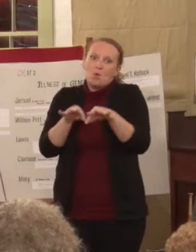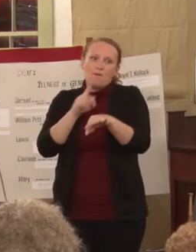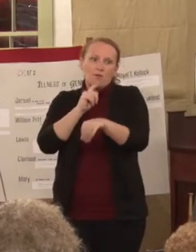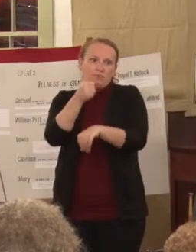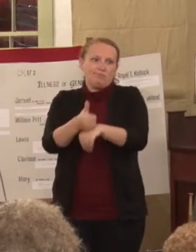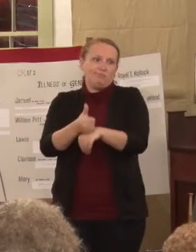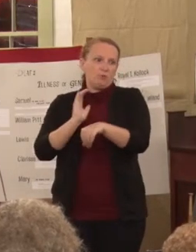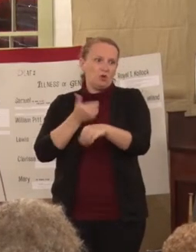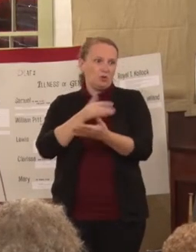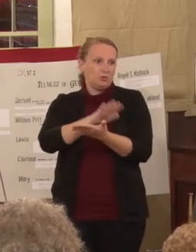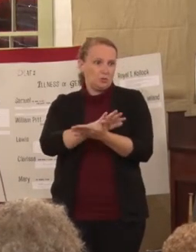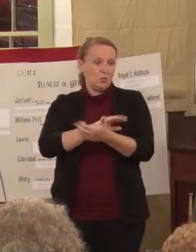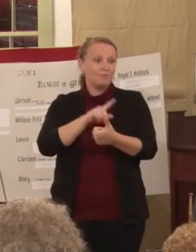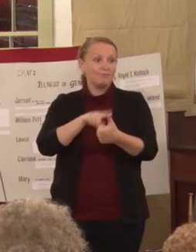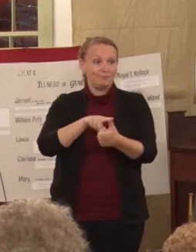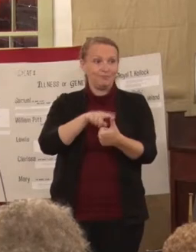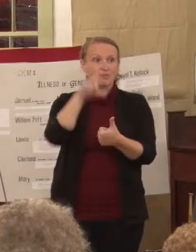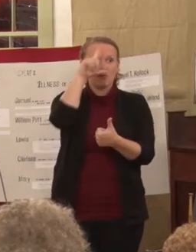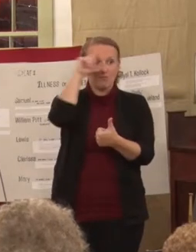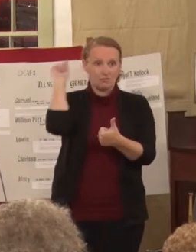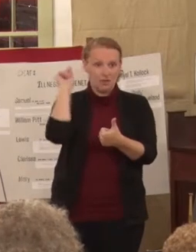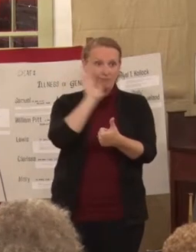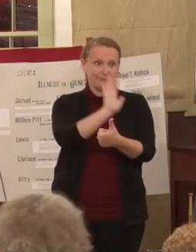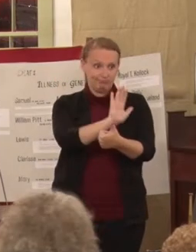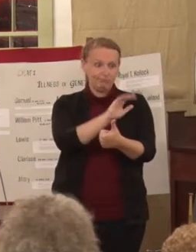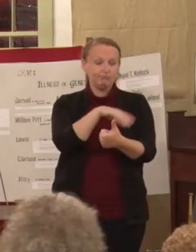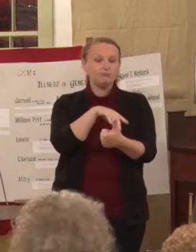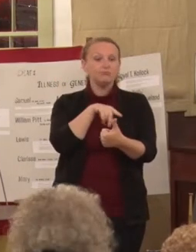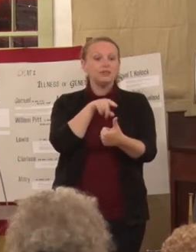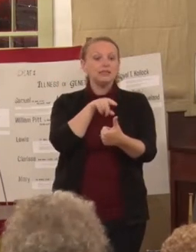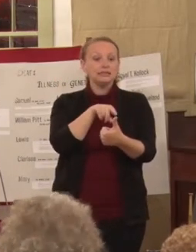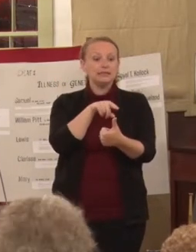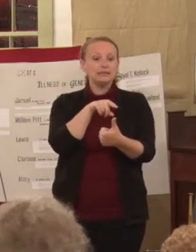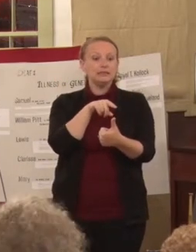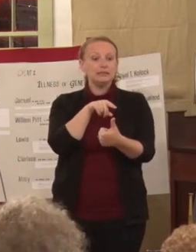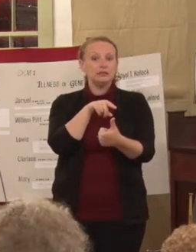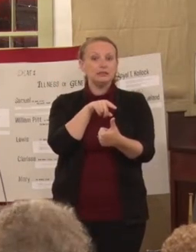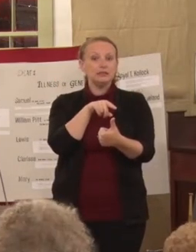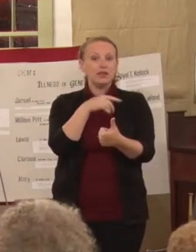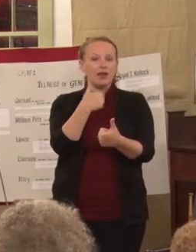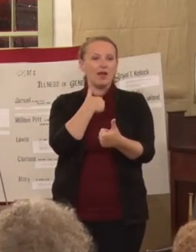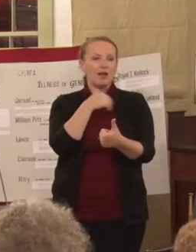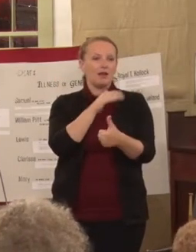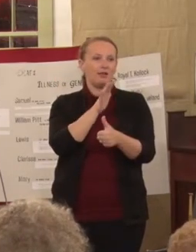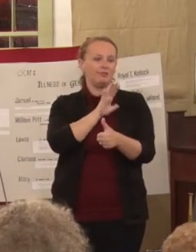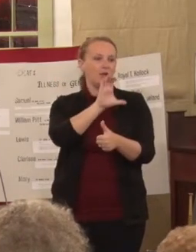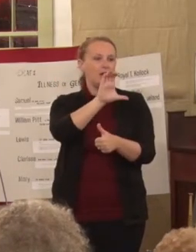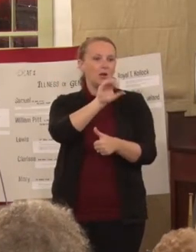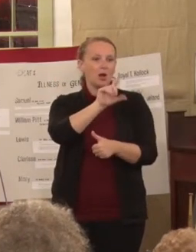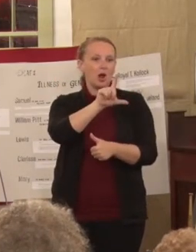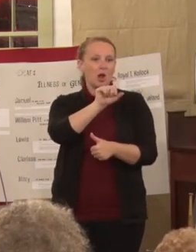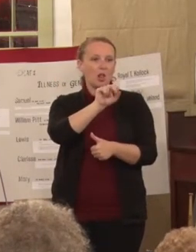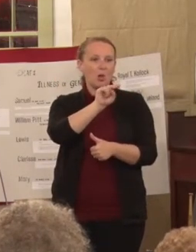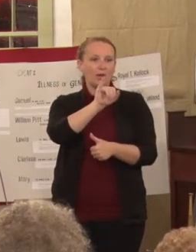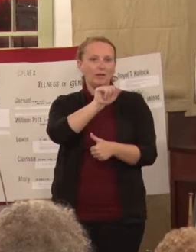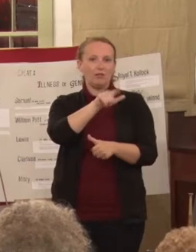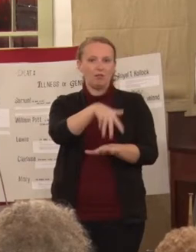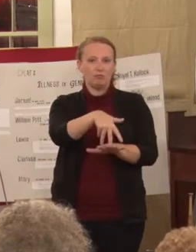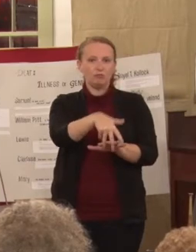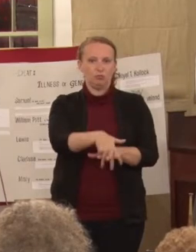One was Thomas Hopkins Gallaudet, who had colonial roots and was also a minister during this time period